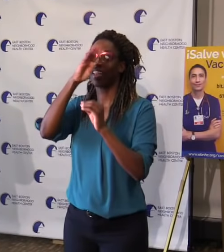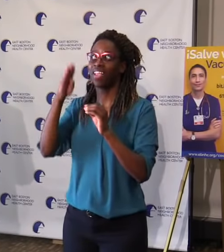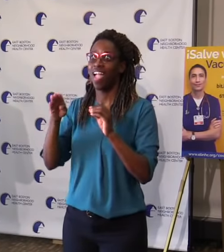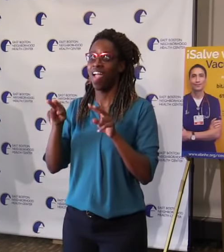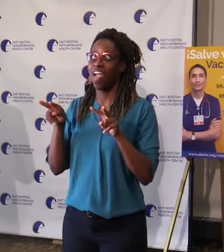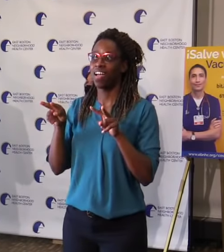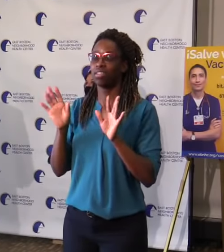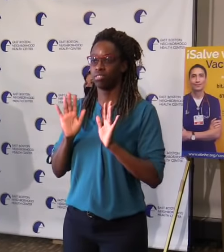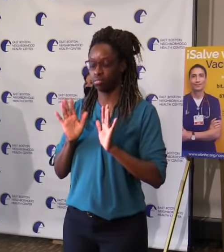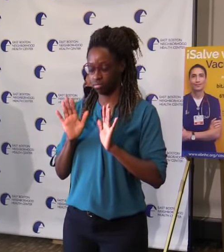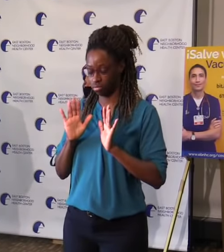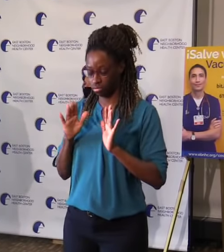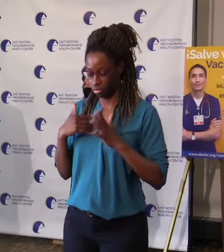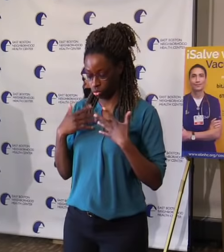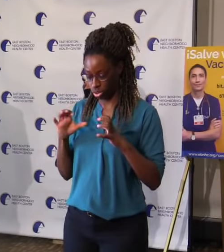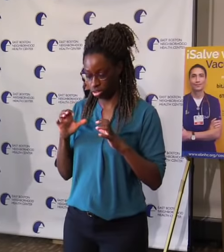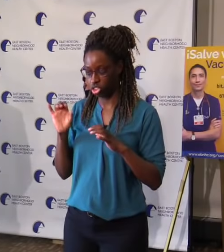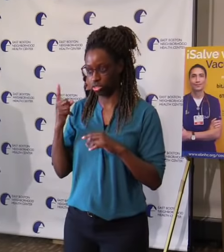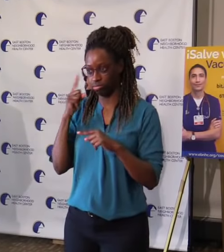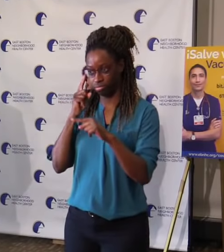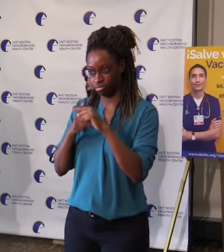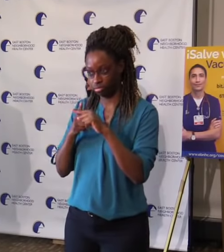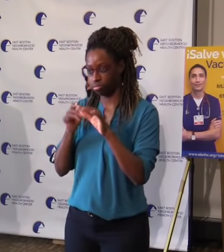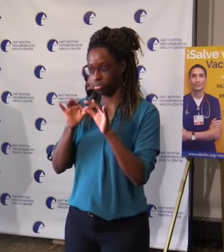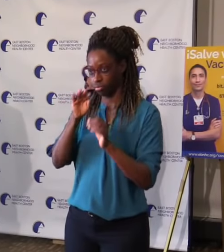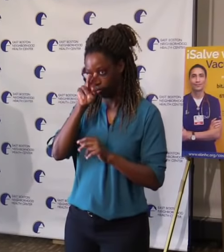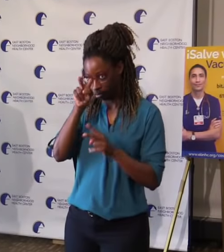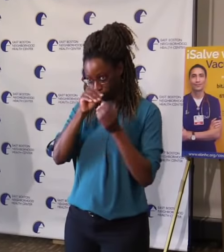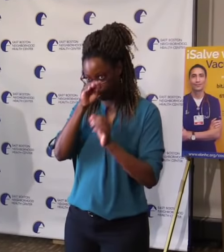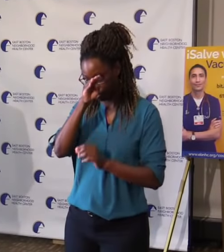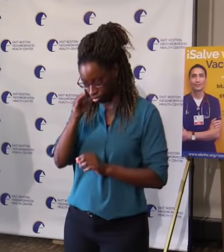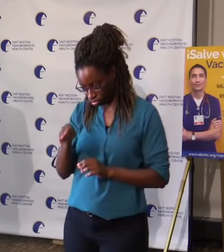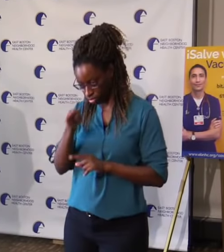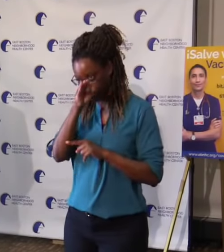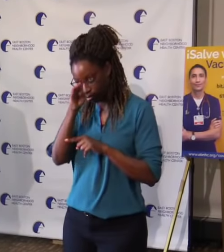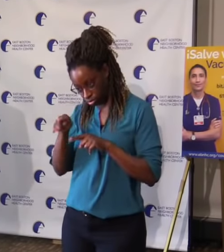but we and many other states are making a lot of progress on